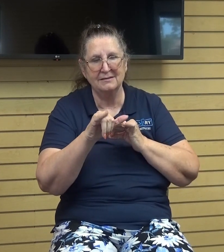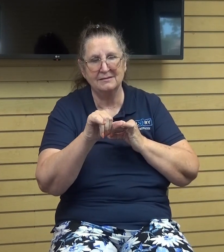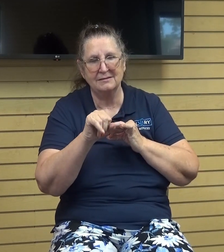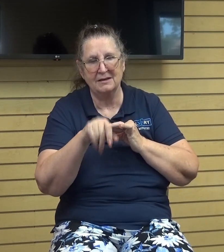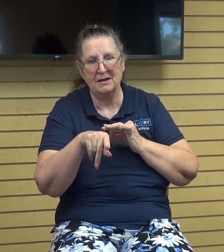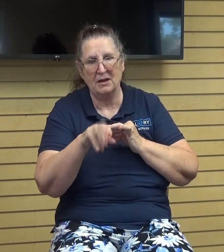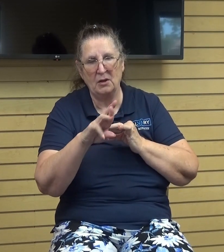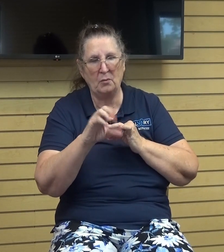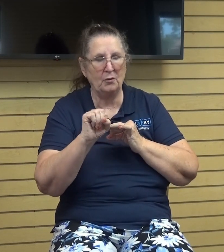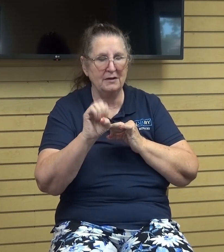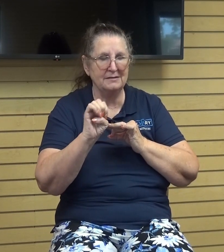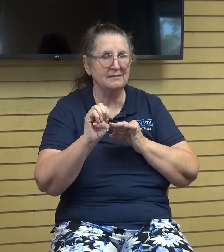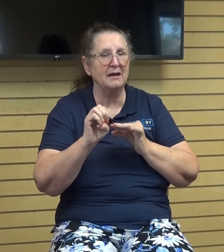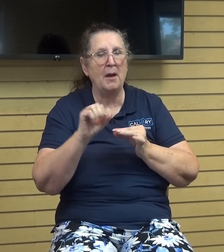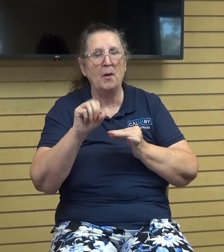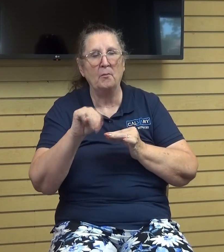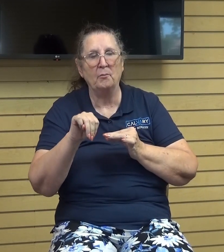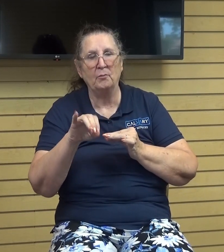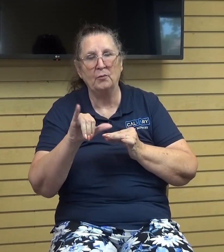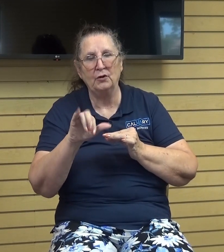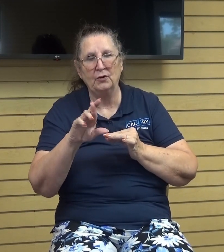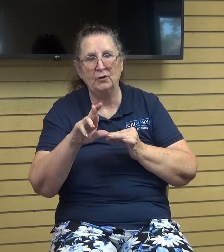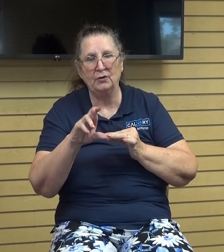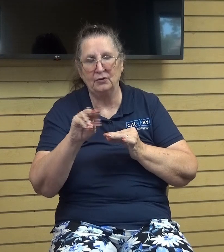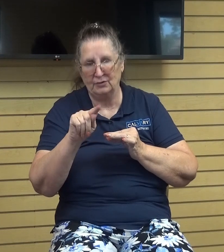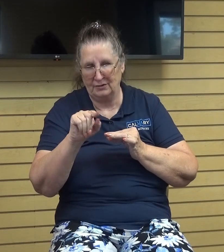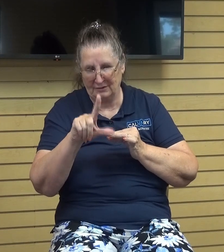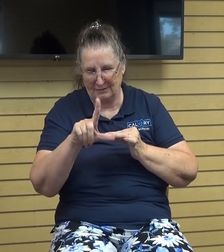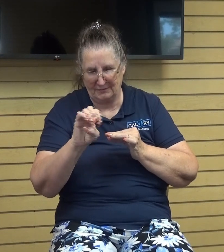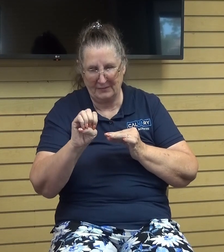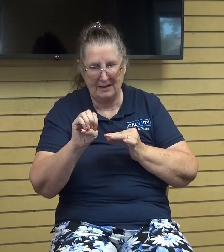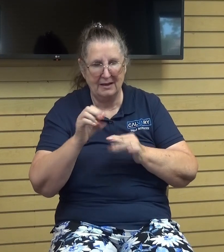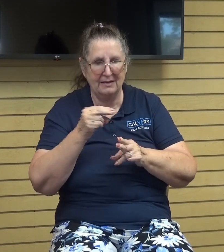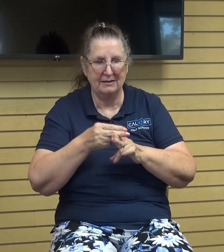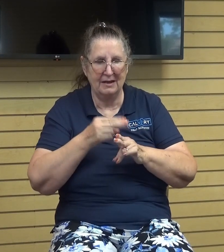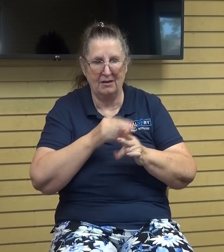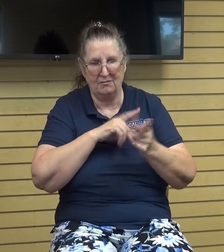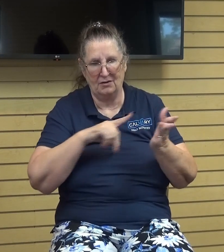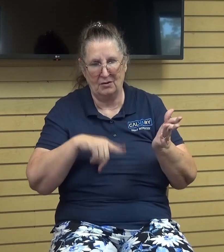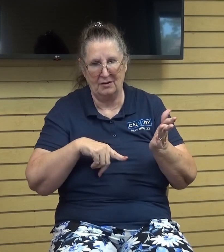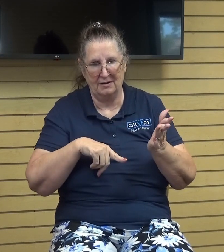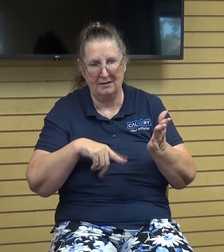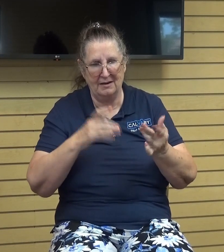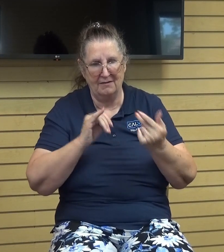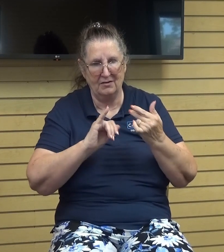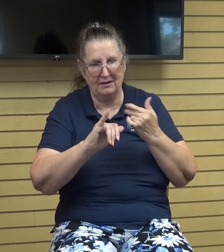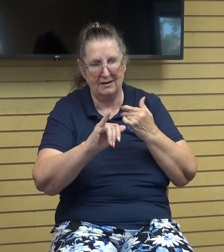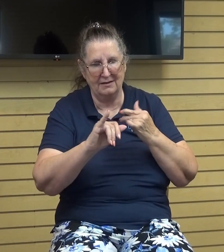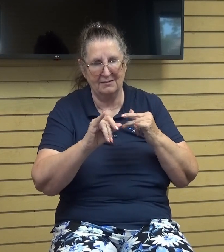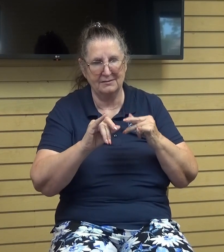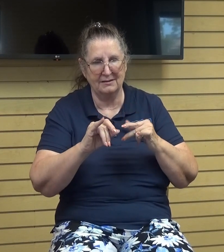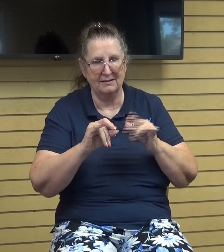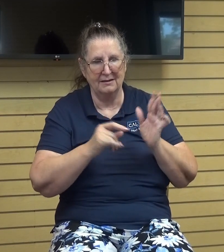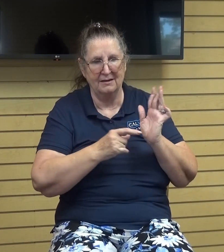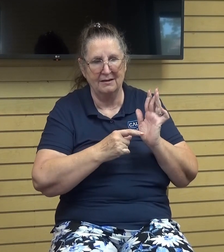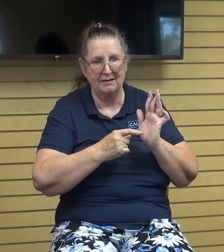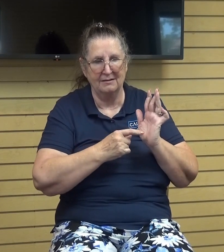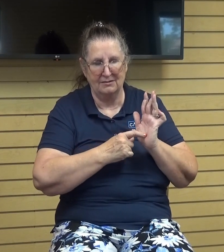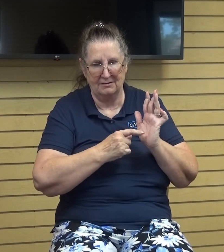myrtle and it shall make the name for the lord an everlasting sign that shall not be cut off we